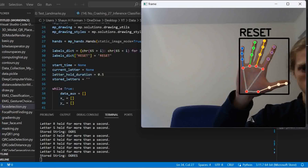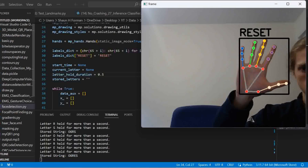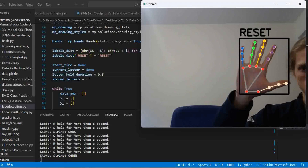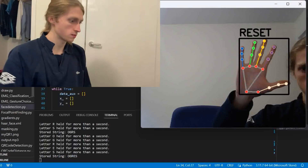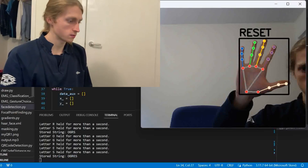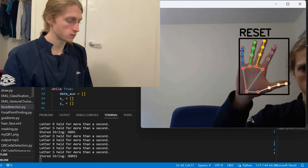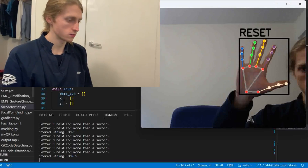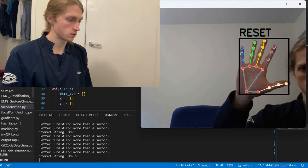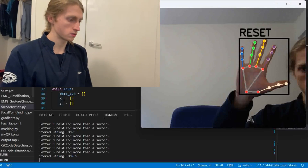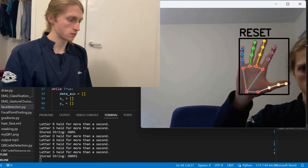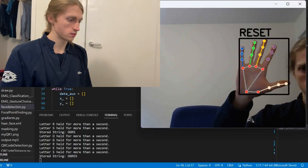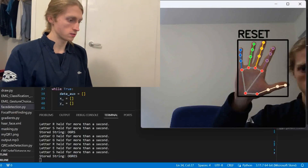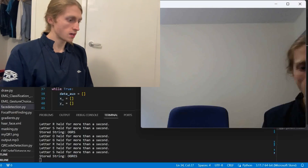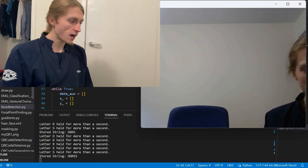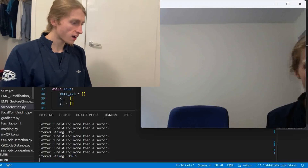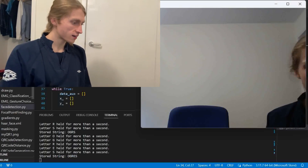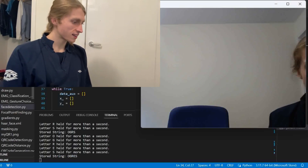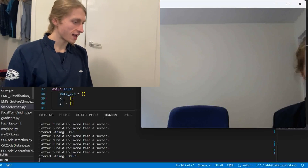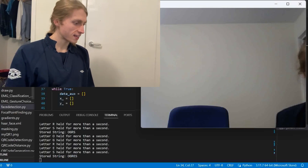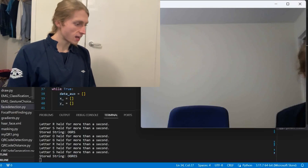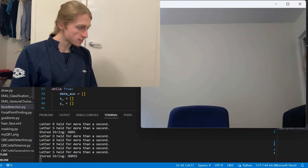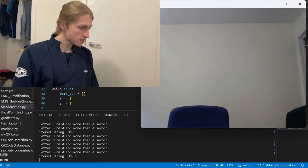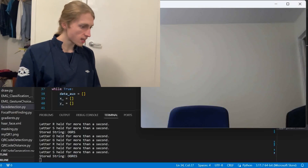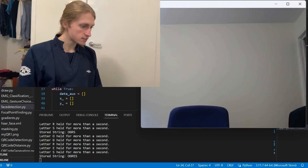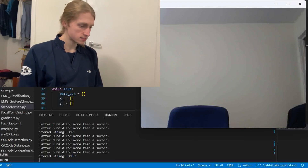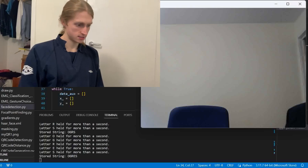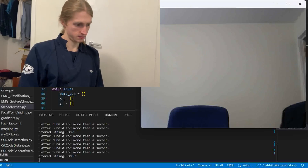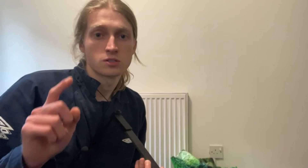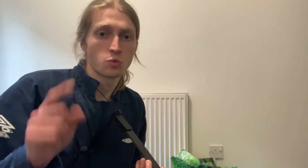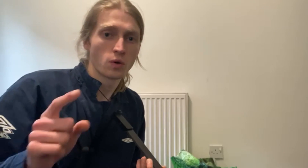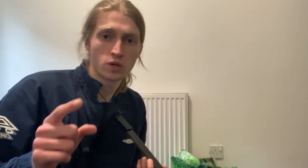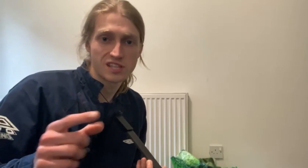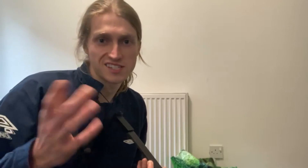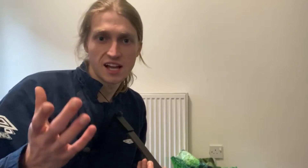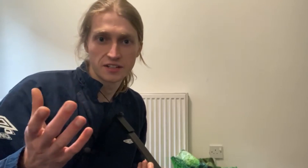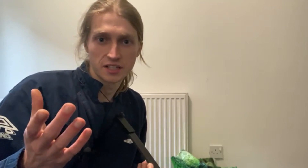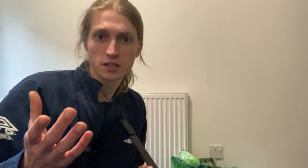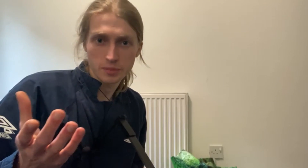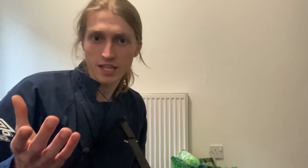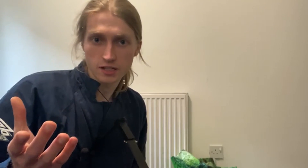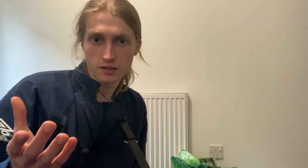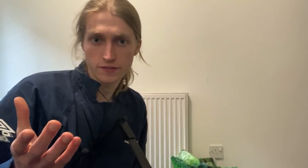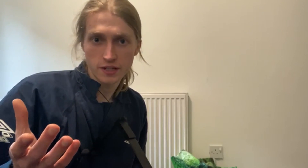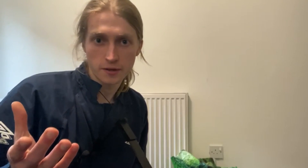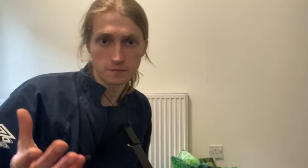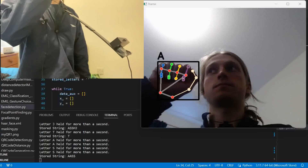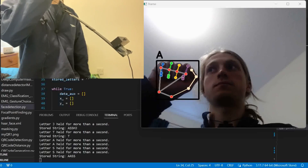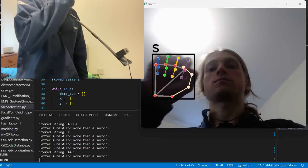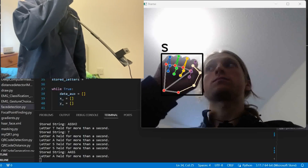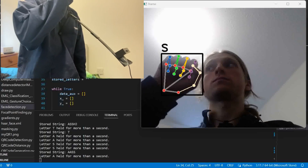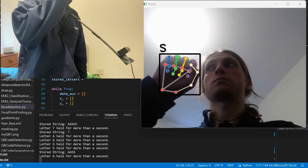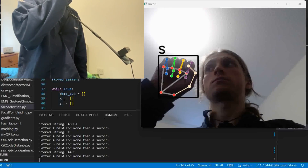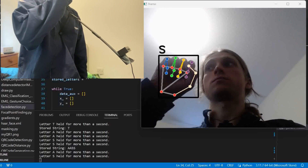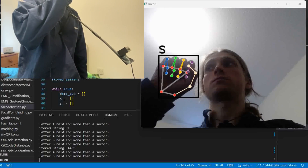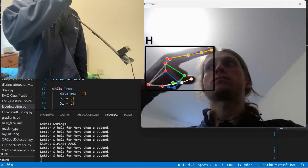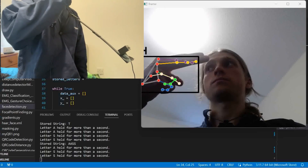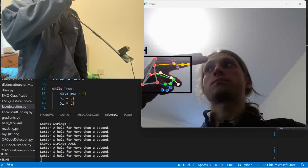minute. Ogres are like onions. So what was I signing at the beginning of the video? A.S.S.H